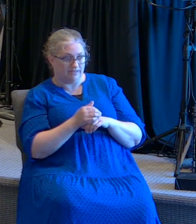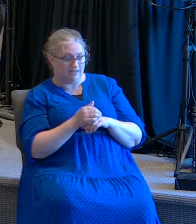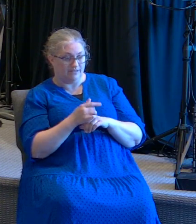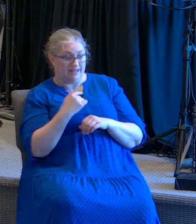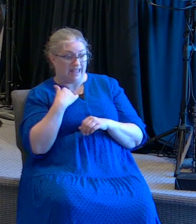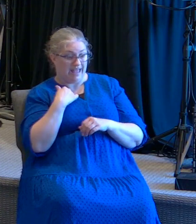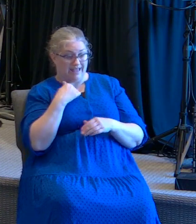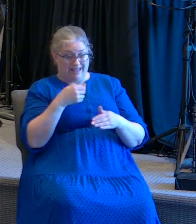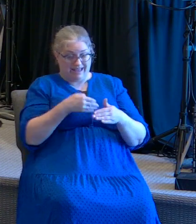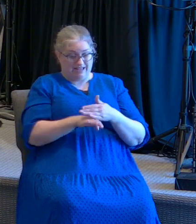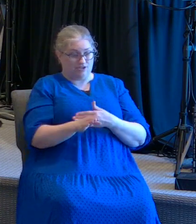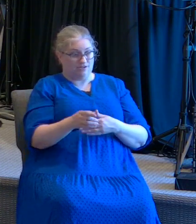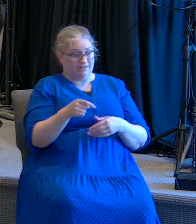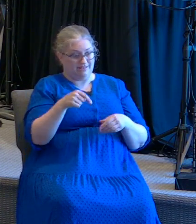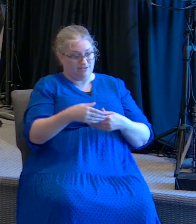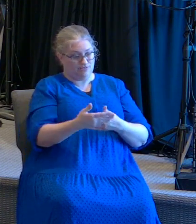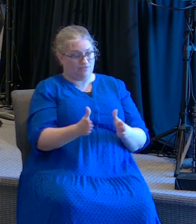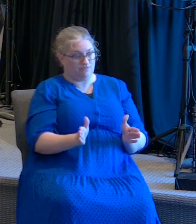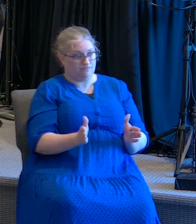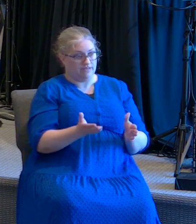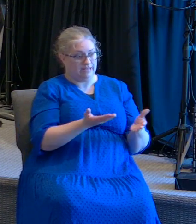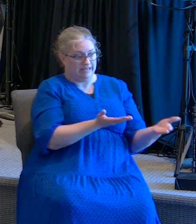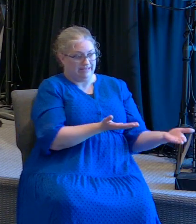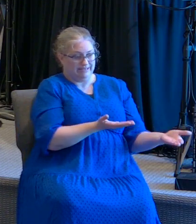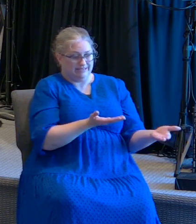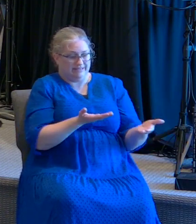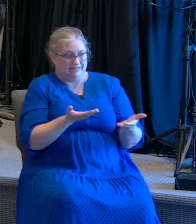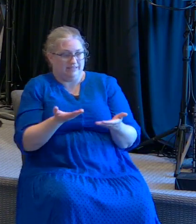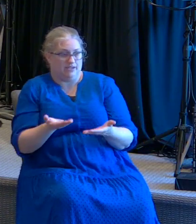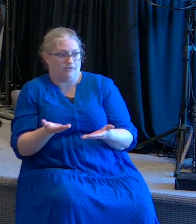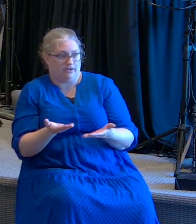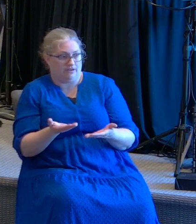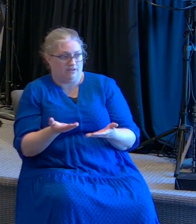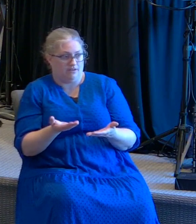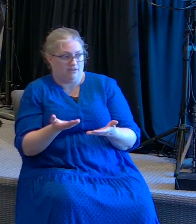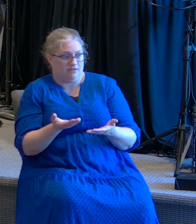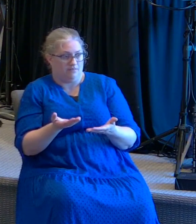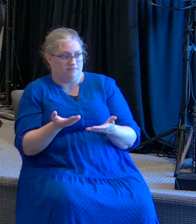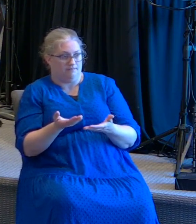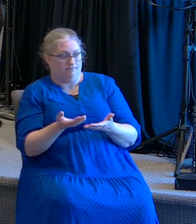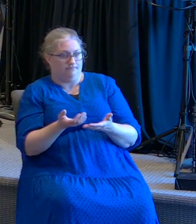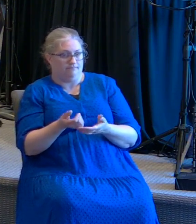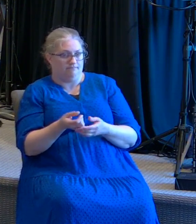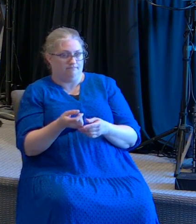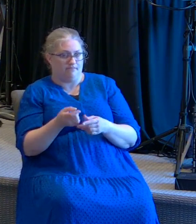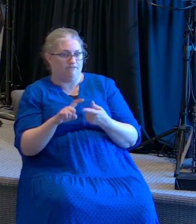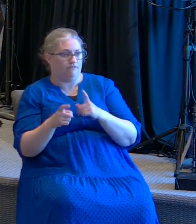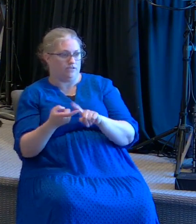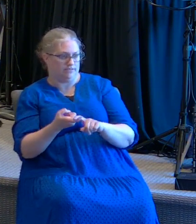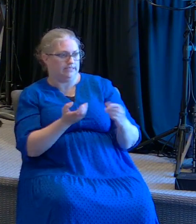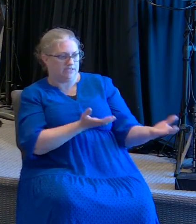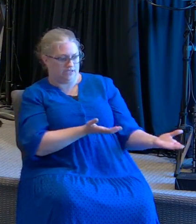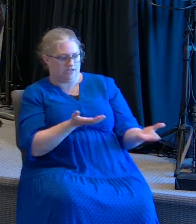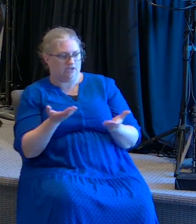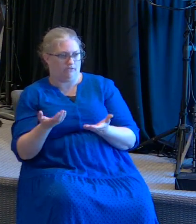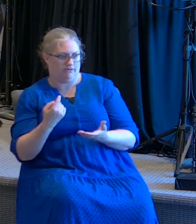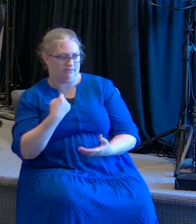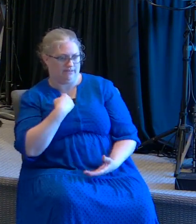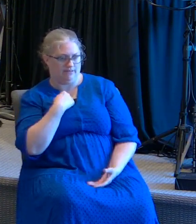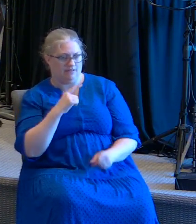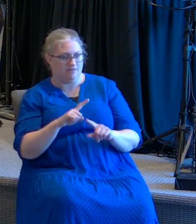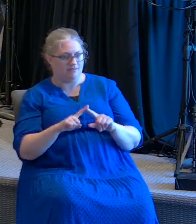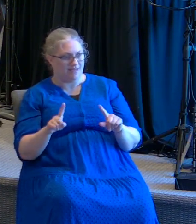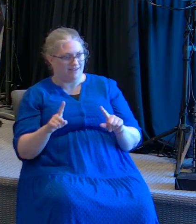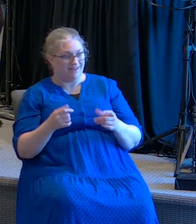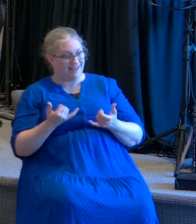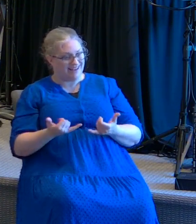by you yo vine aquí en la presencia vine atado que me trajeron con eso but